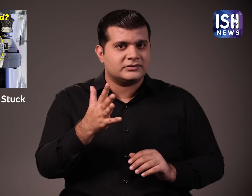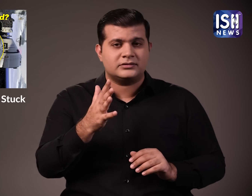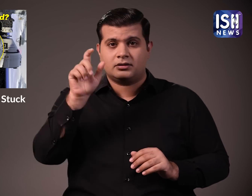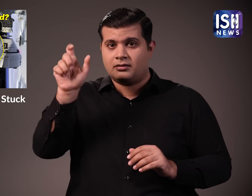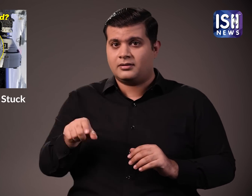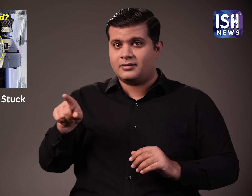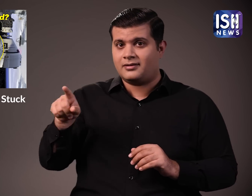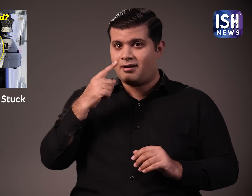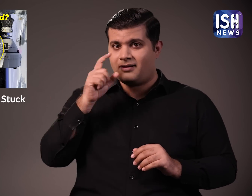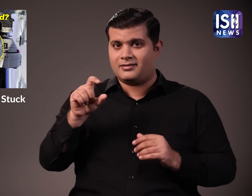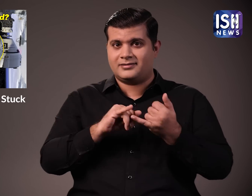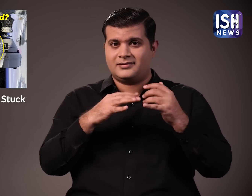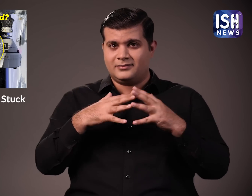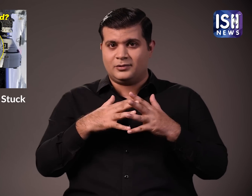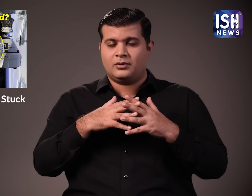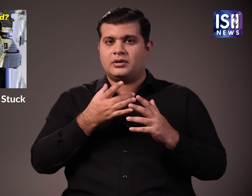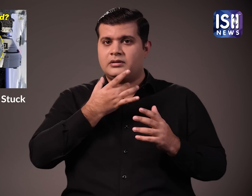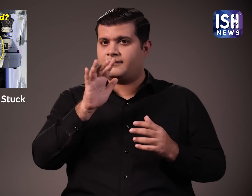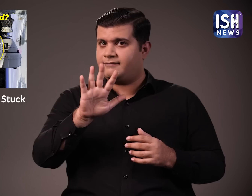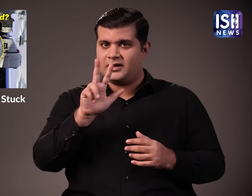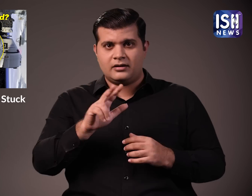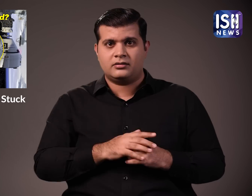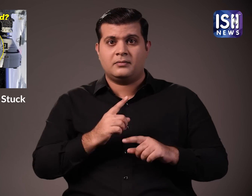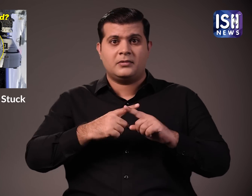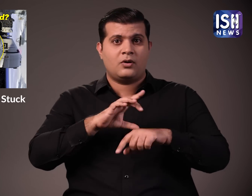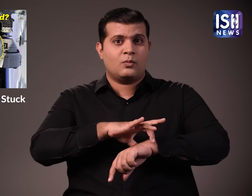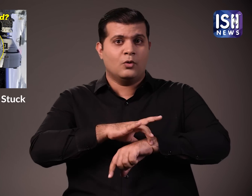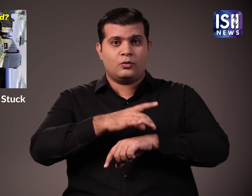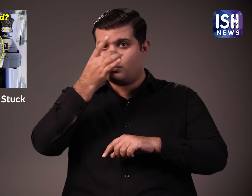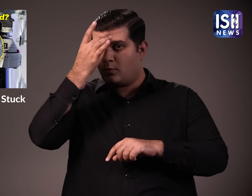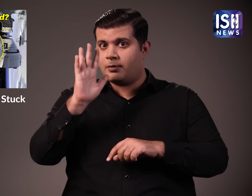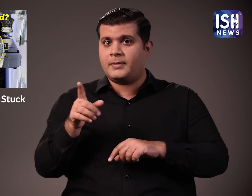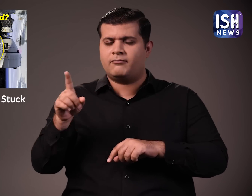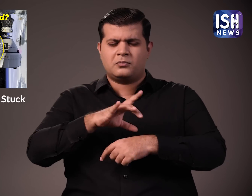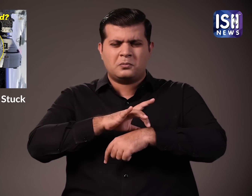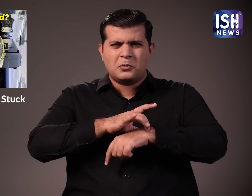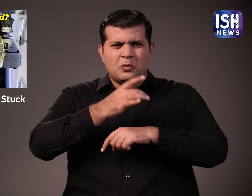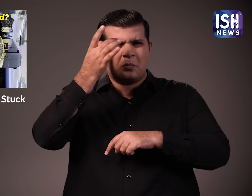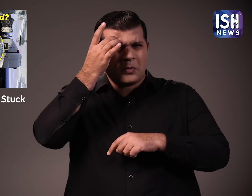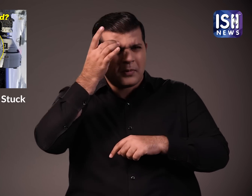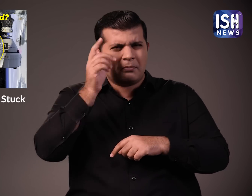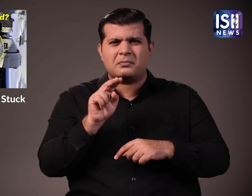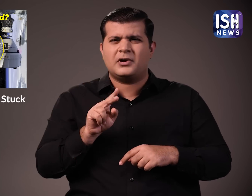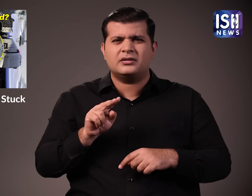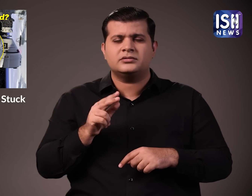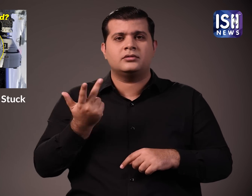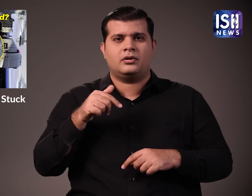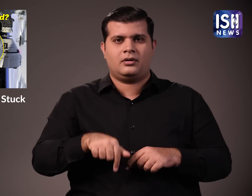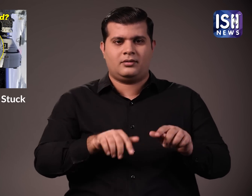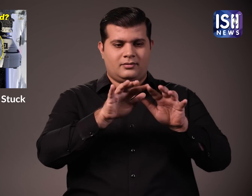Even if they are there, it is not a big problem but it is not easy. Sunita Williams is 58 years old and this can cause problems to her